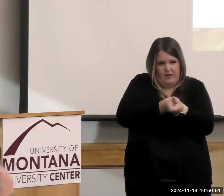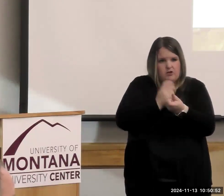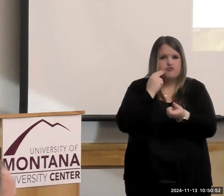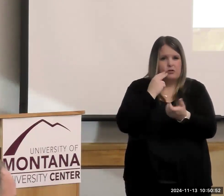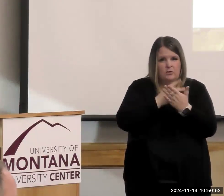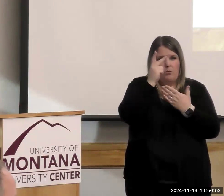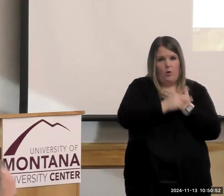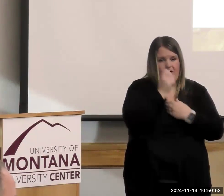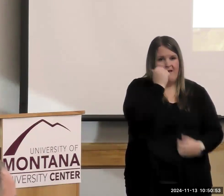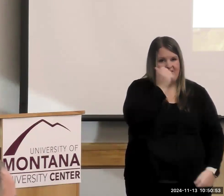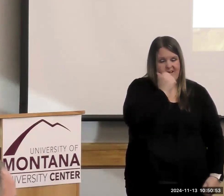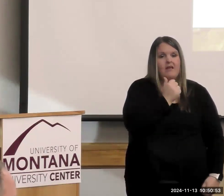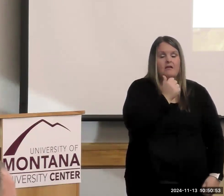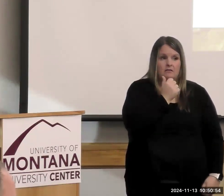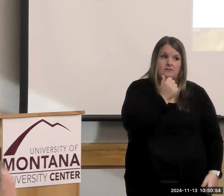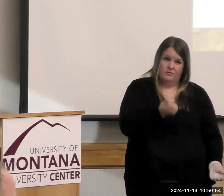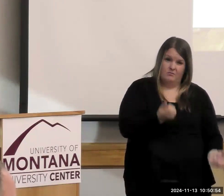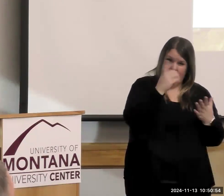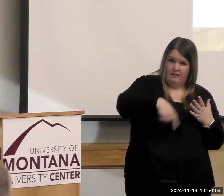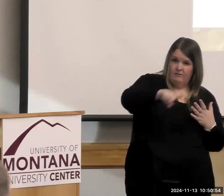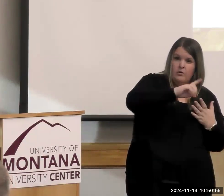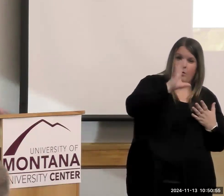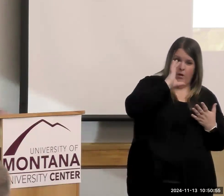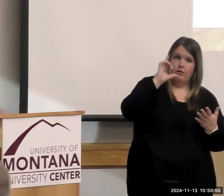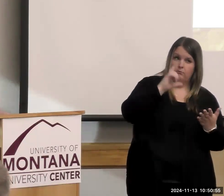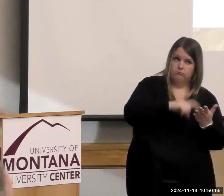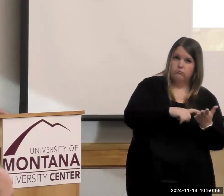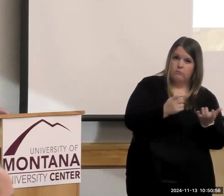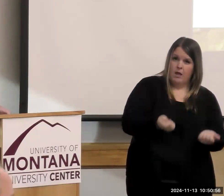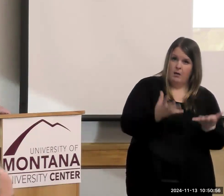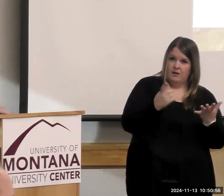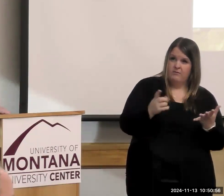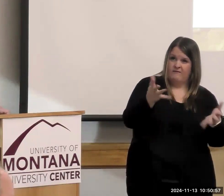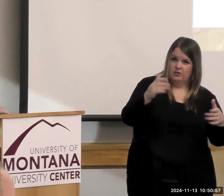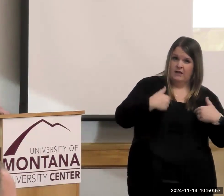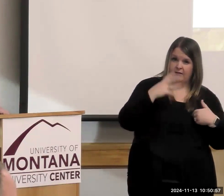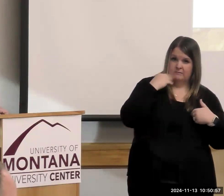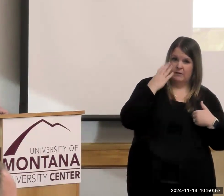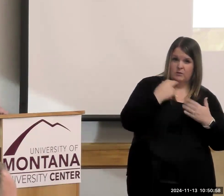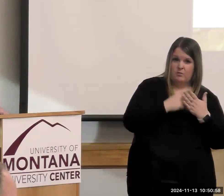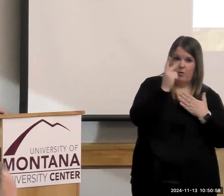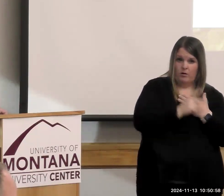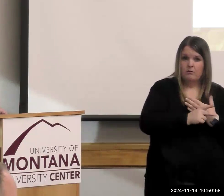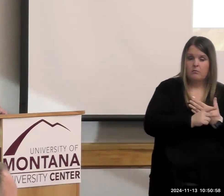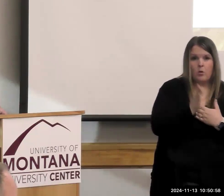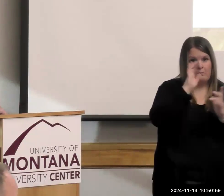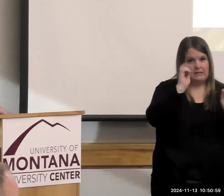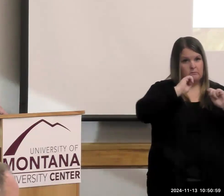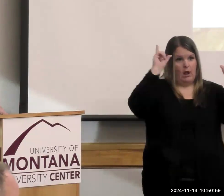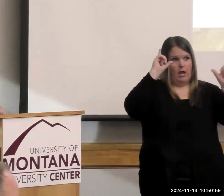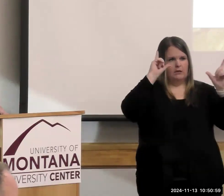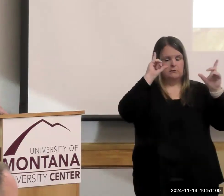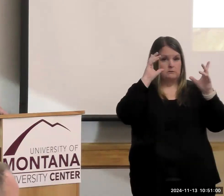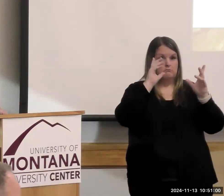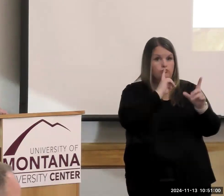So many of you, we're going to find out just how many of you have actually had experience with those programs. But you'll be surprised at what an impact